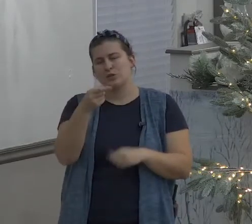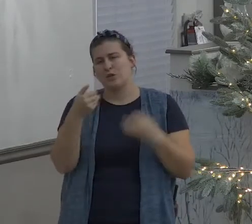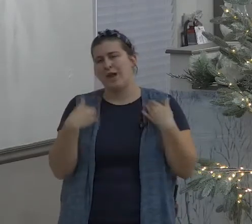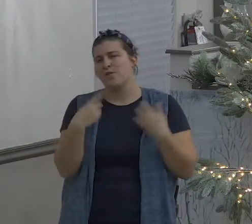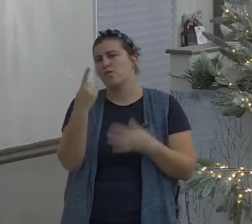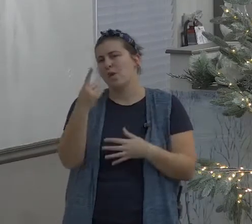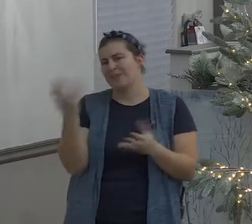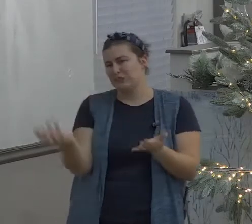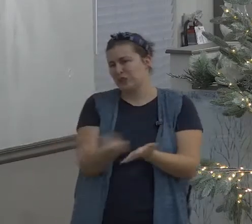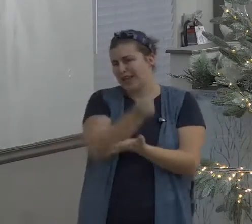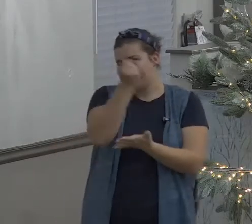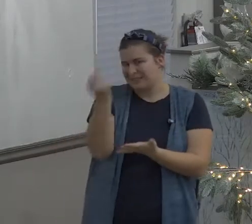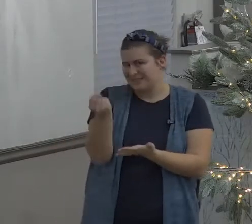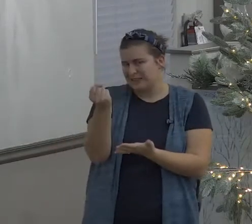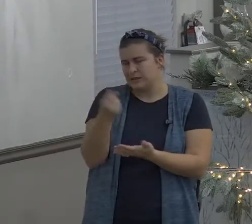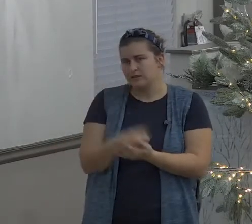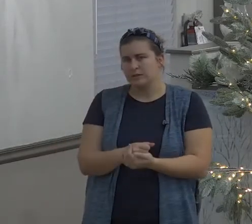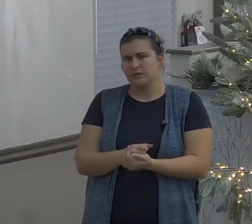it's in the kids